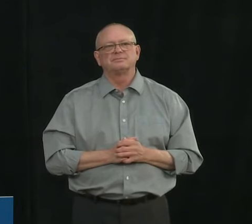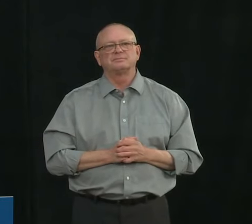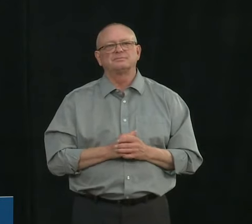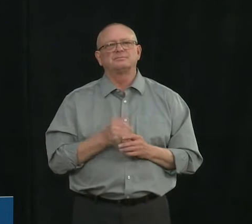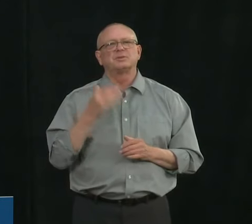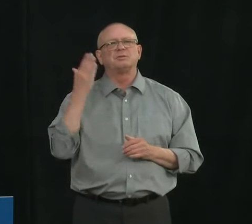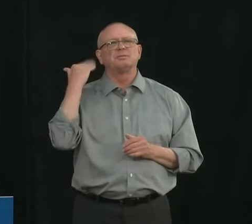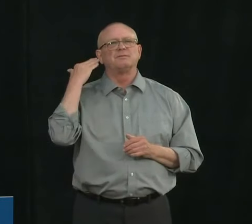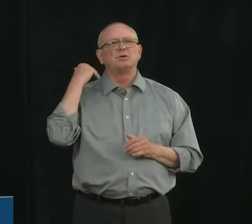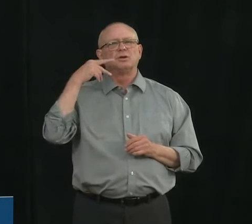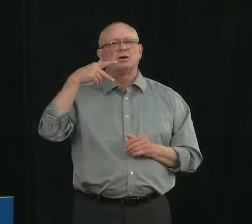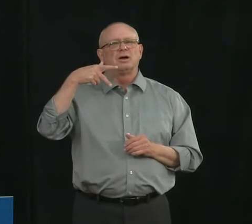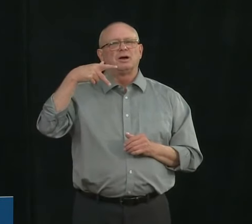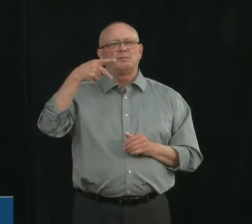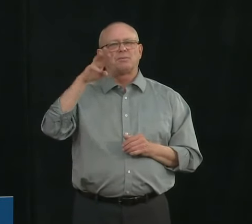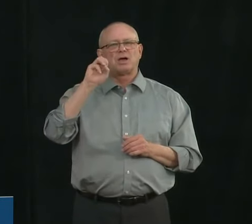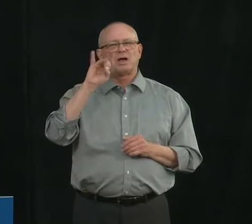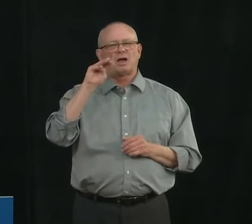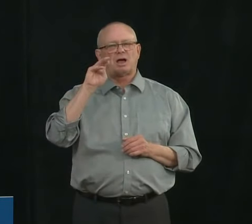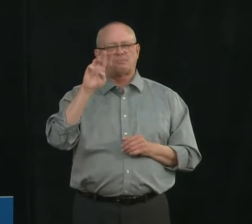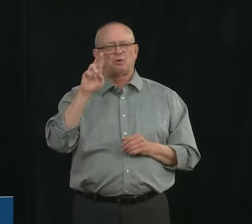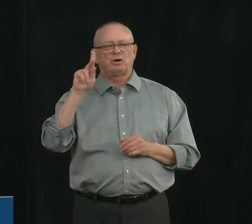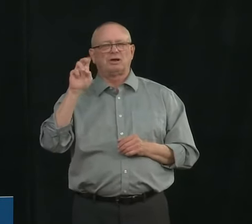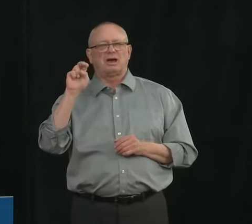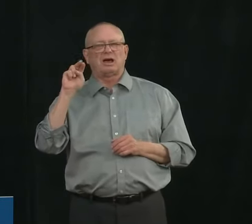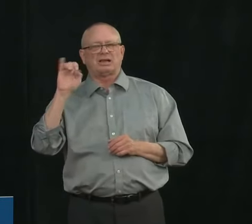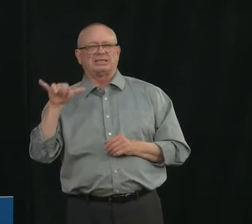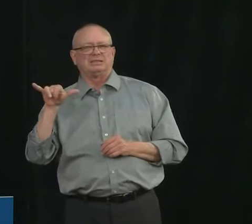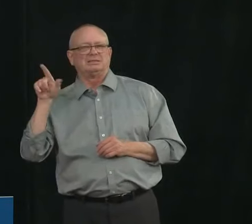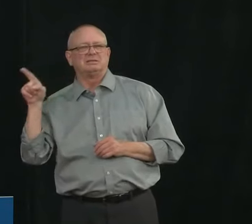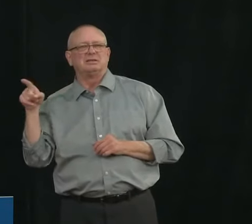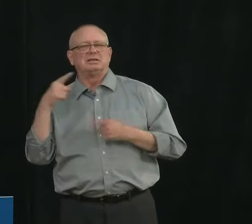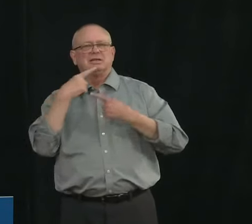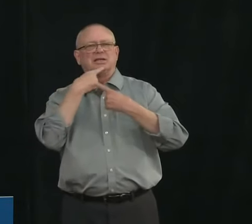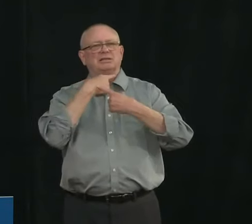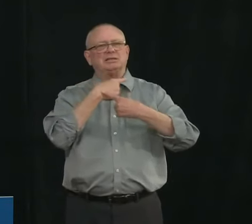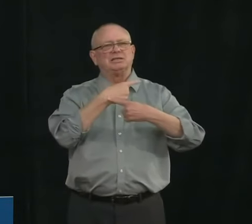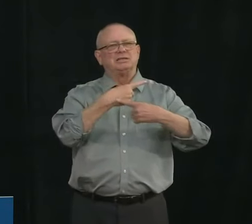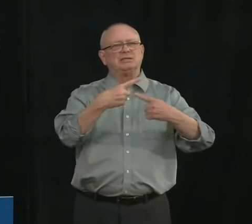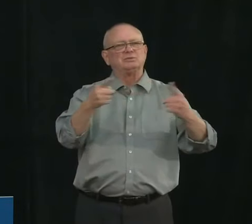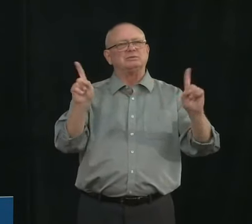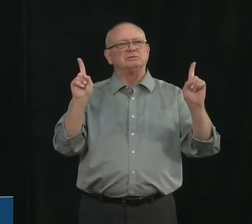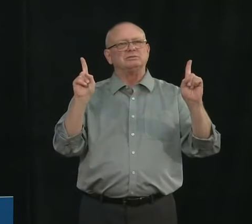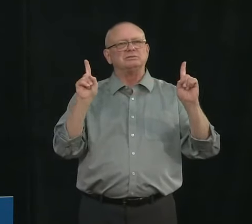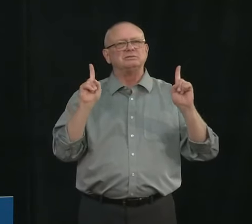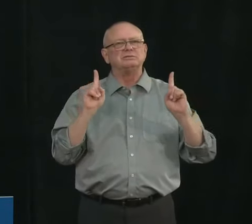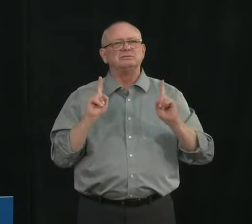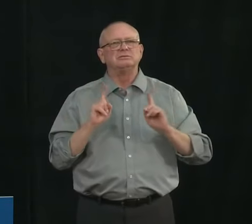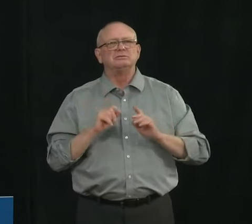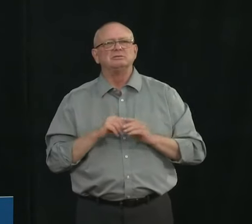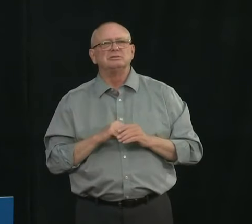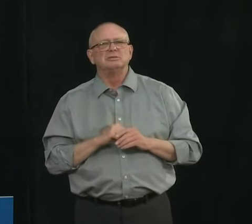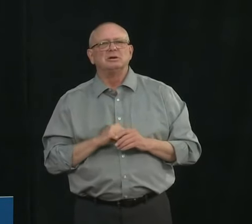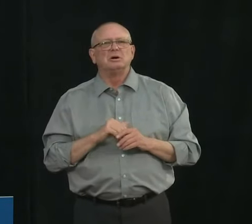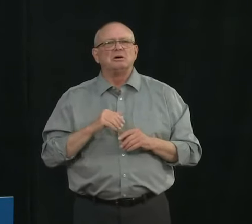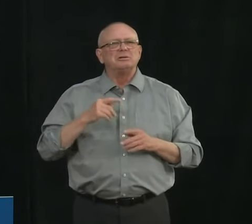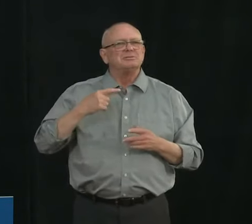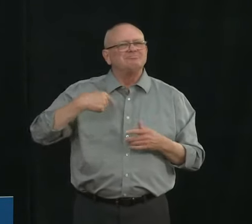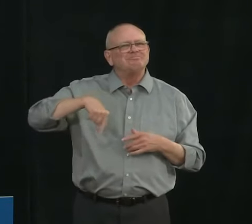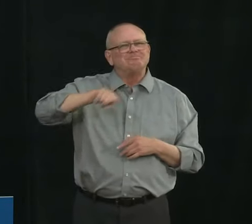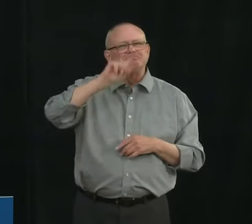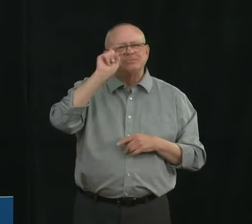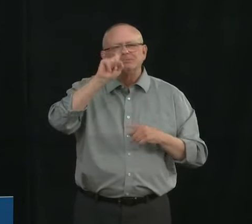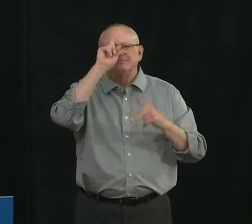challenging public health experts to figure out how to create a wall of defense around seniors and the most